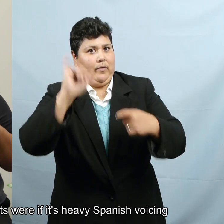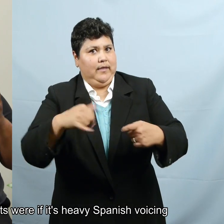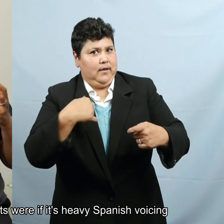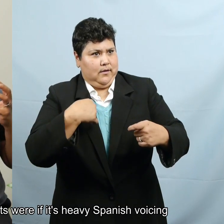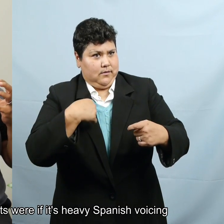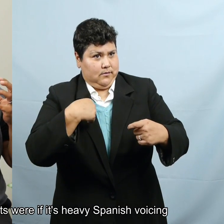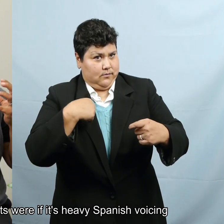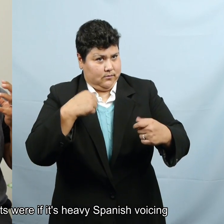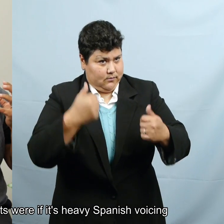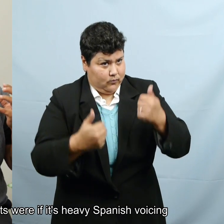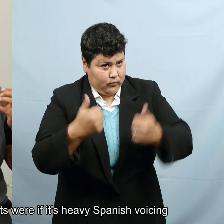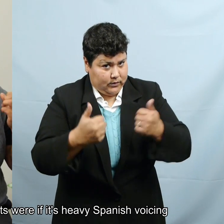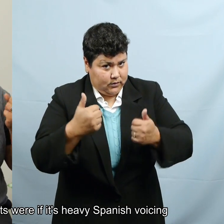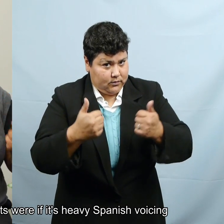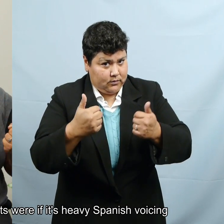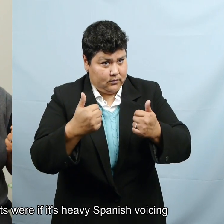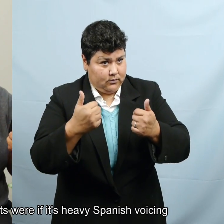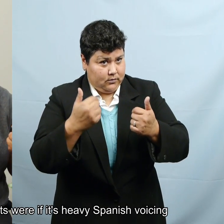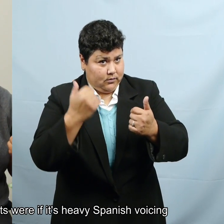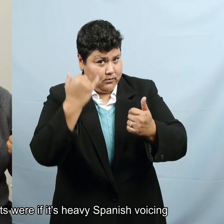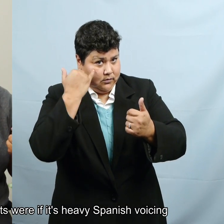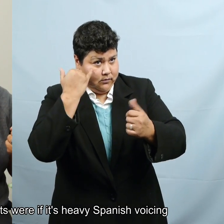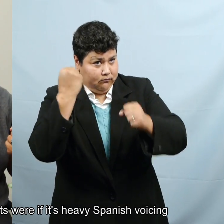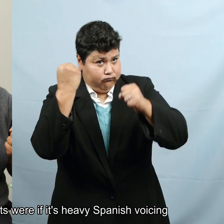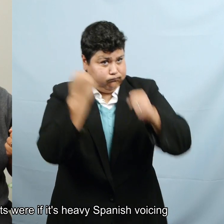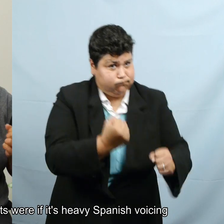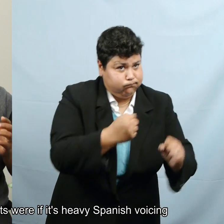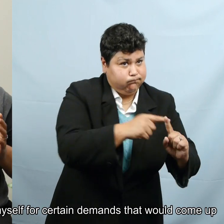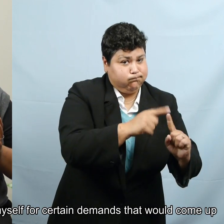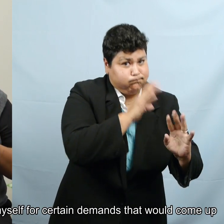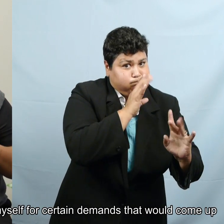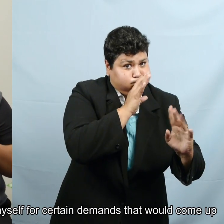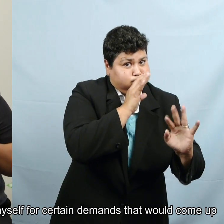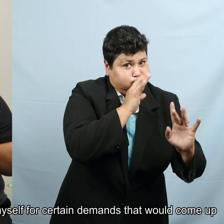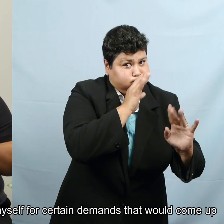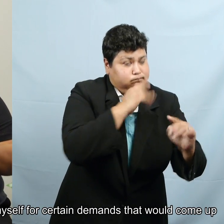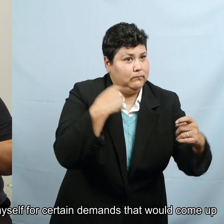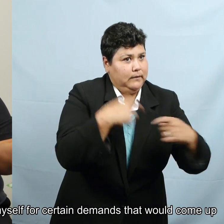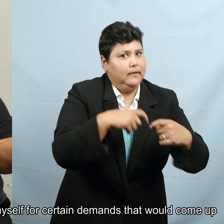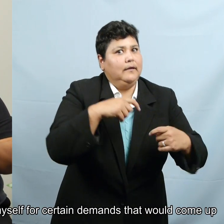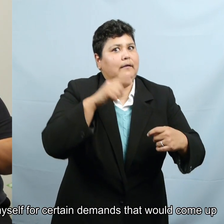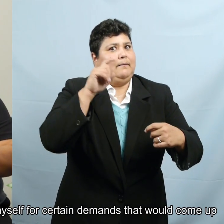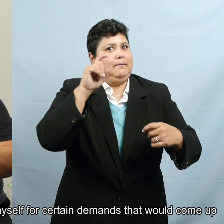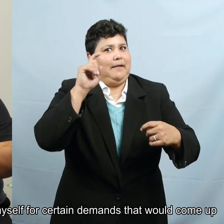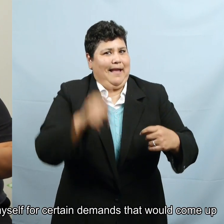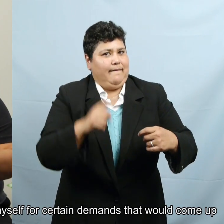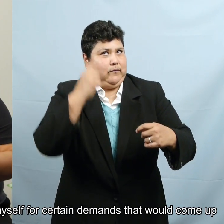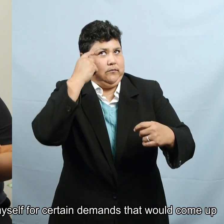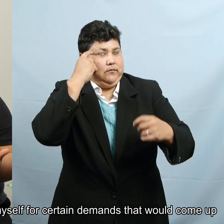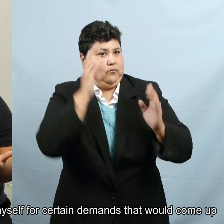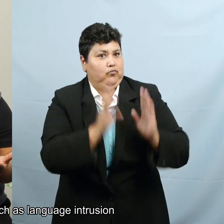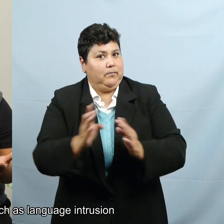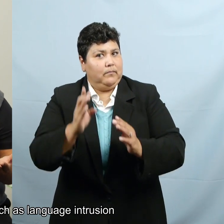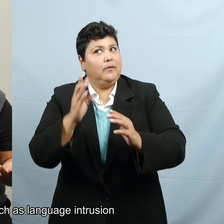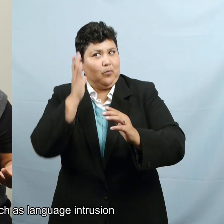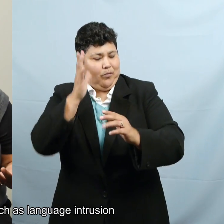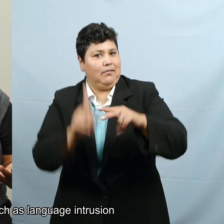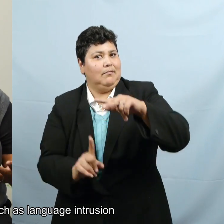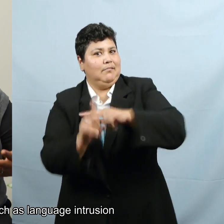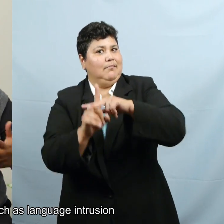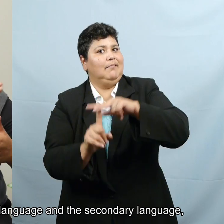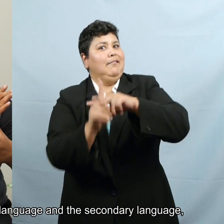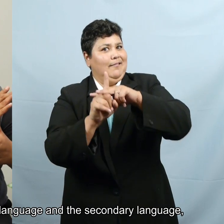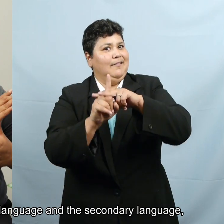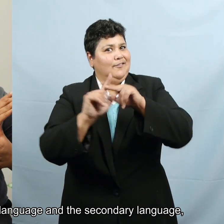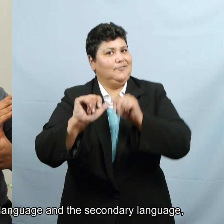were, if it's heavy Spanish voicing, then I have to prepare myself to certain demands that would come up, such as language